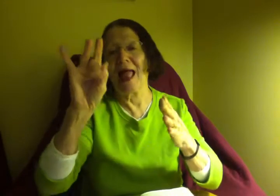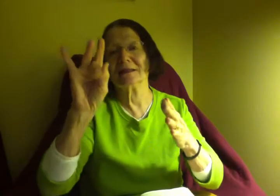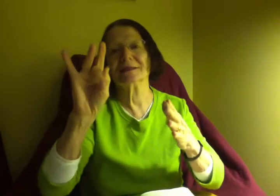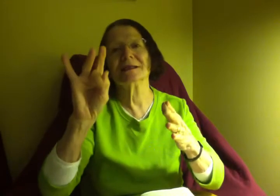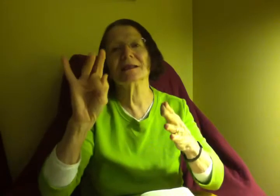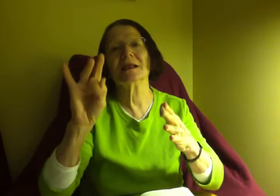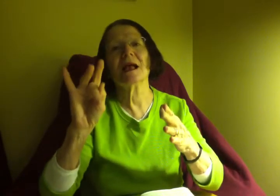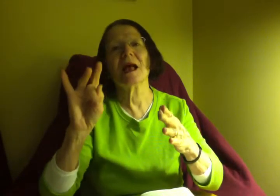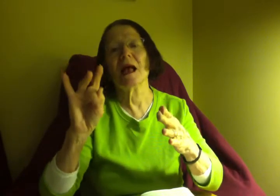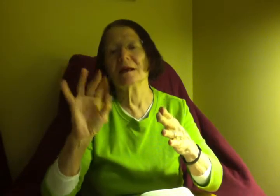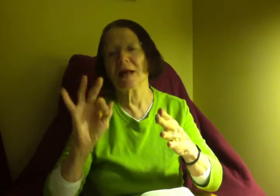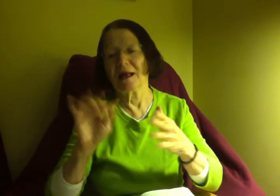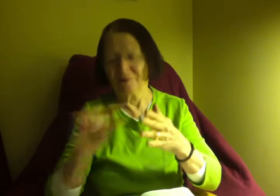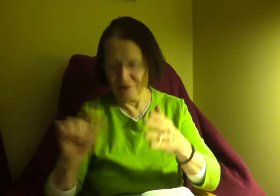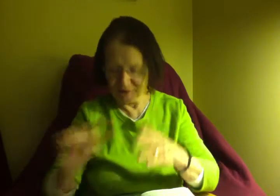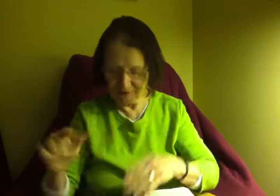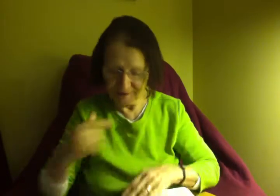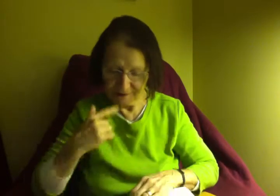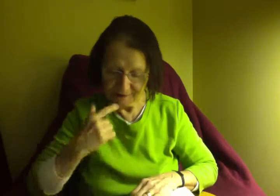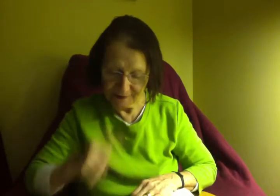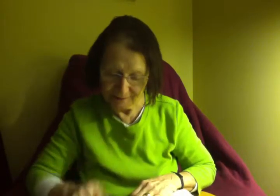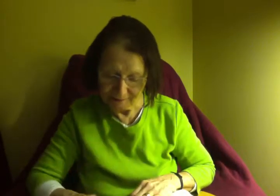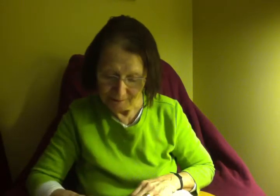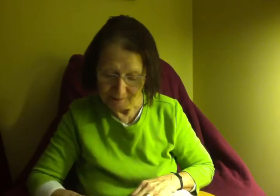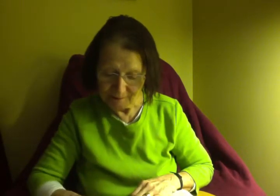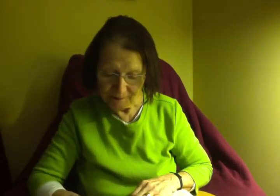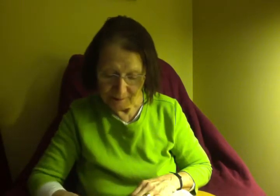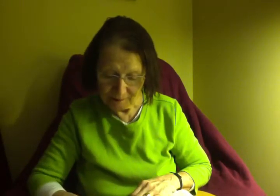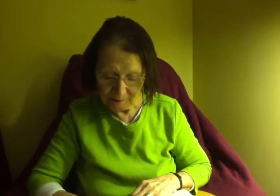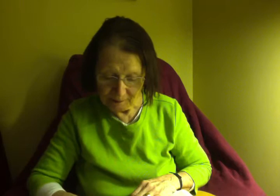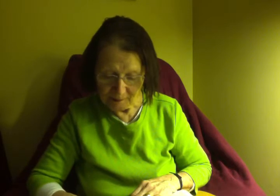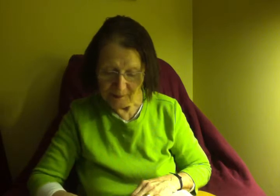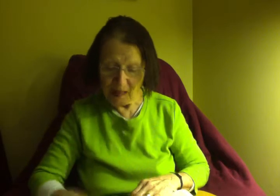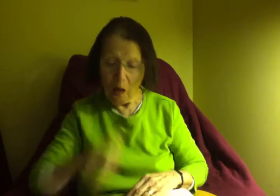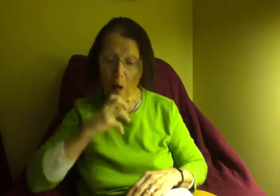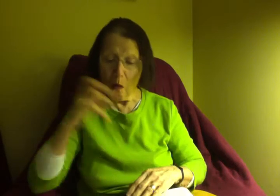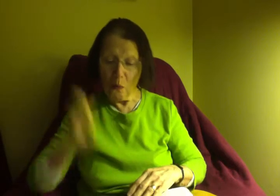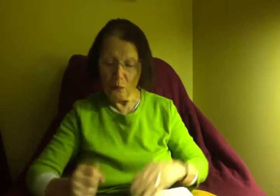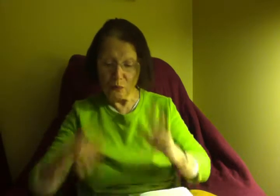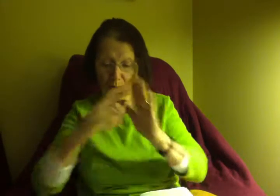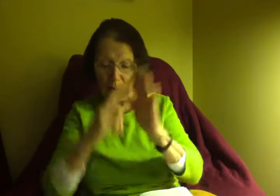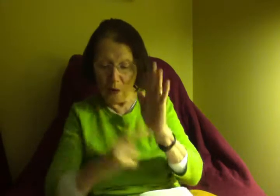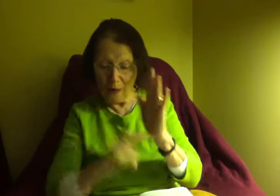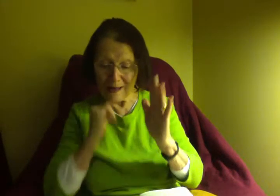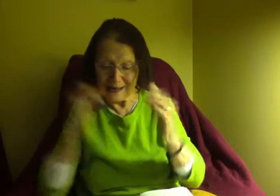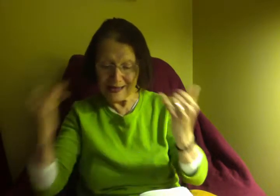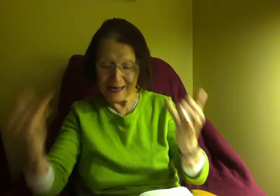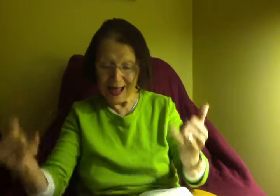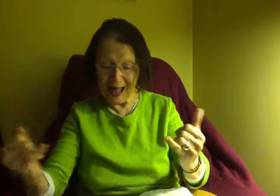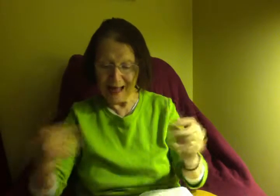so much that